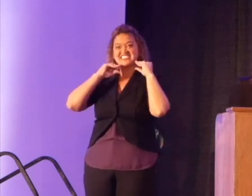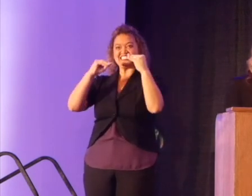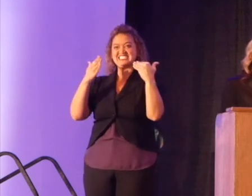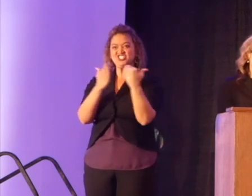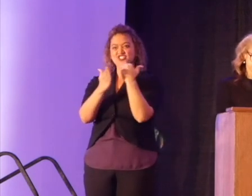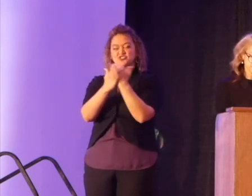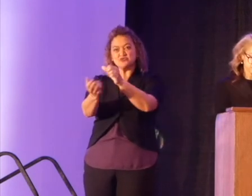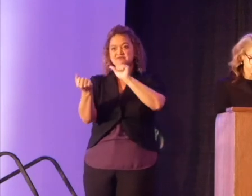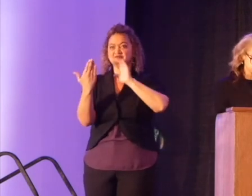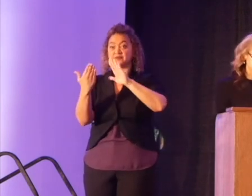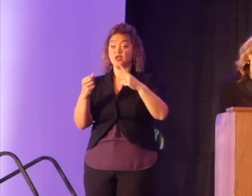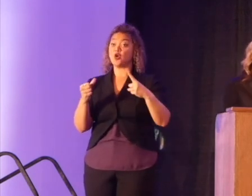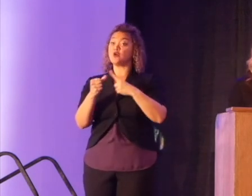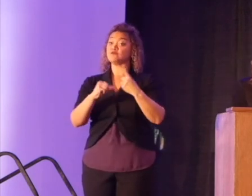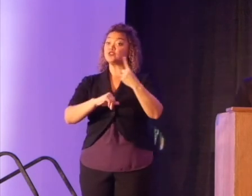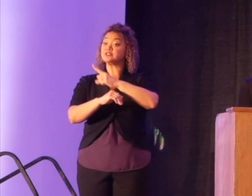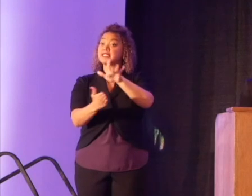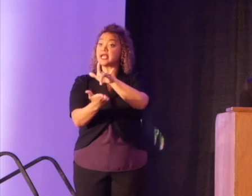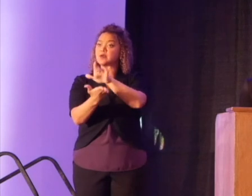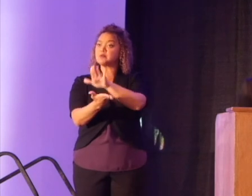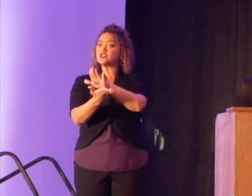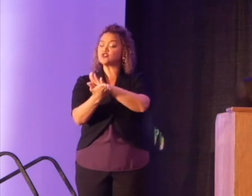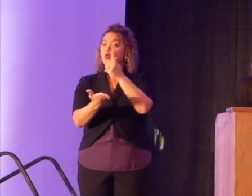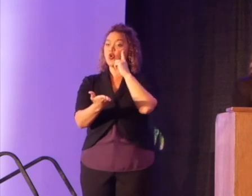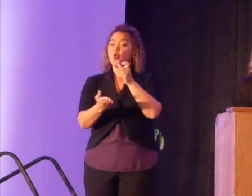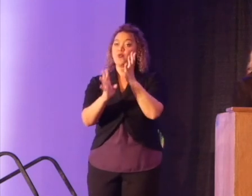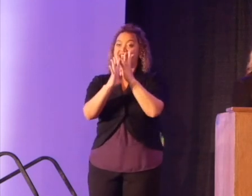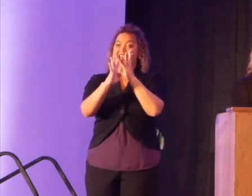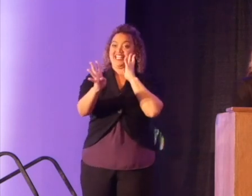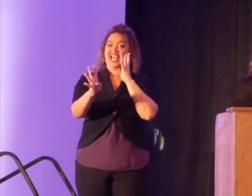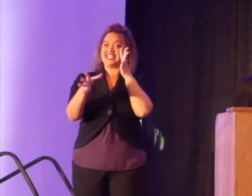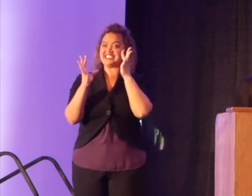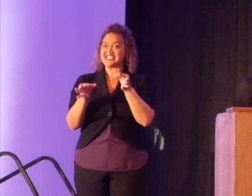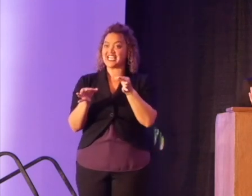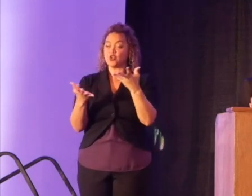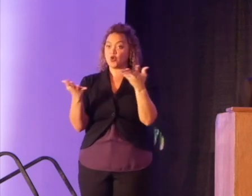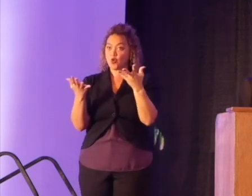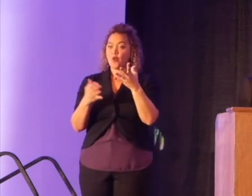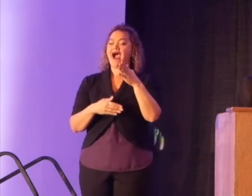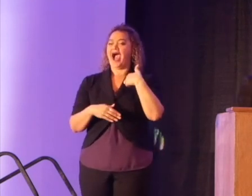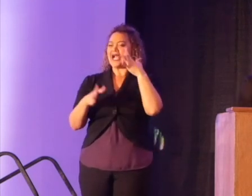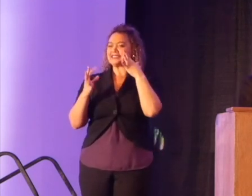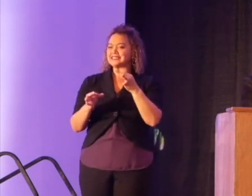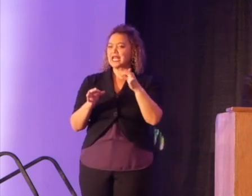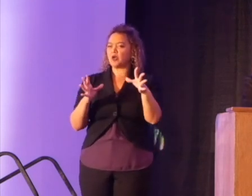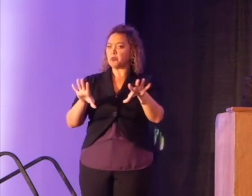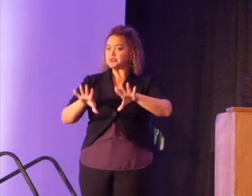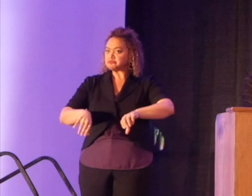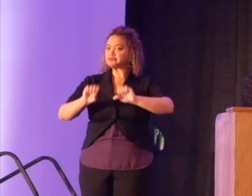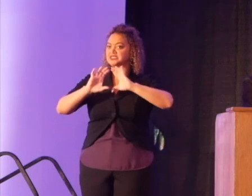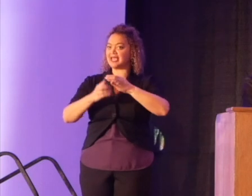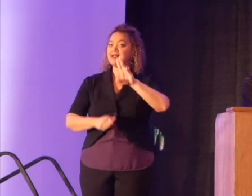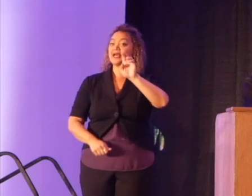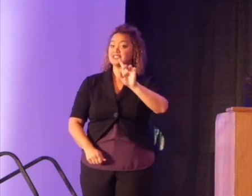It was the first day of middle school for me and we were placed in a line for day one of choosing our elective. Mine was banned. I would like to